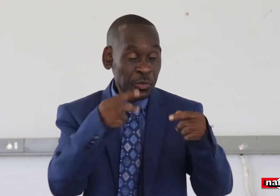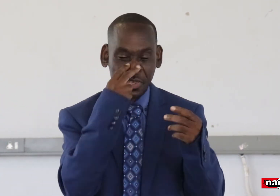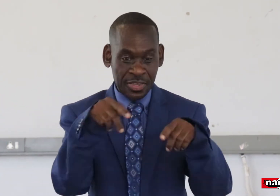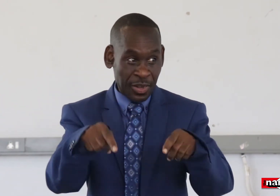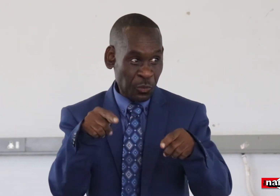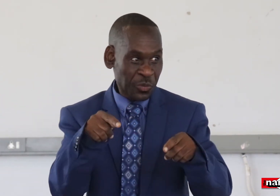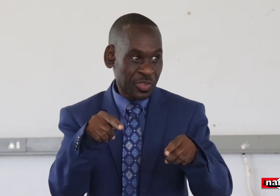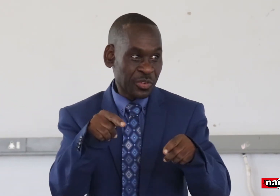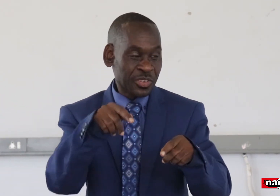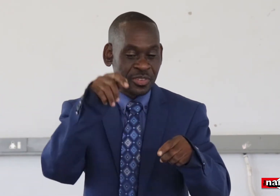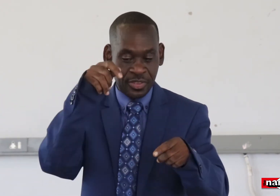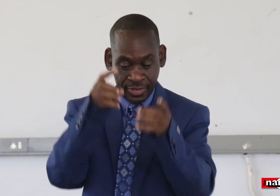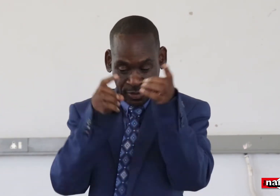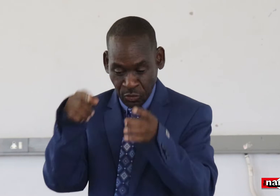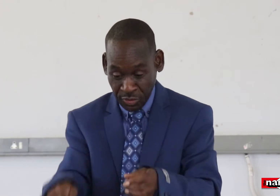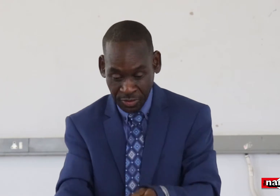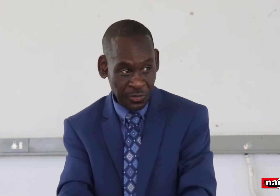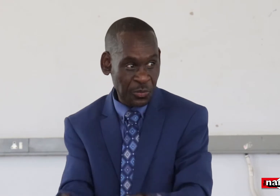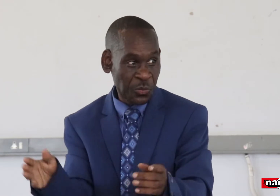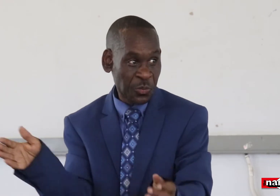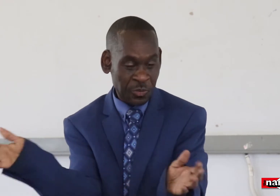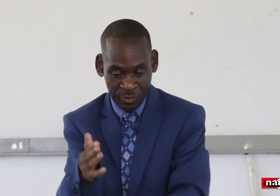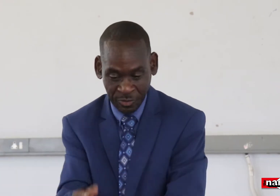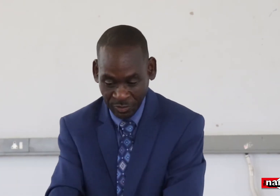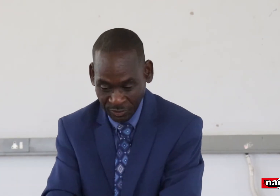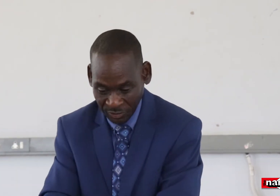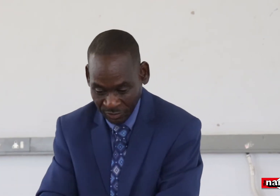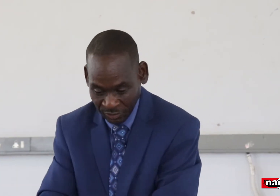says concerning the disability issues.